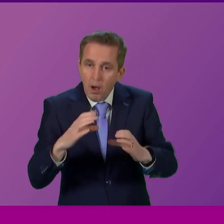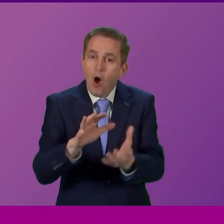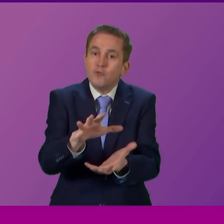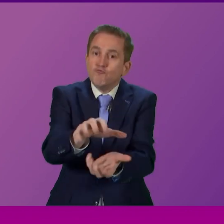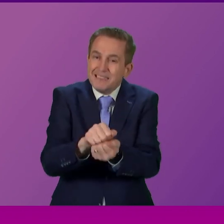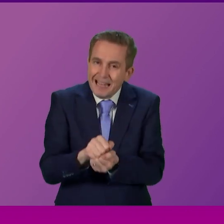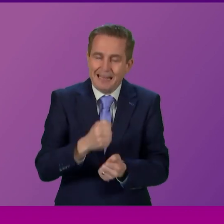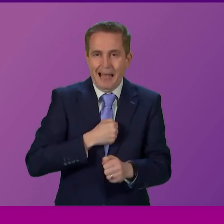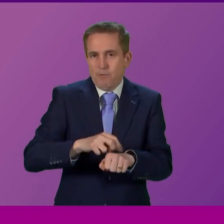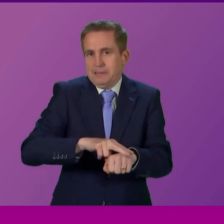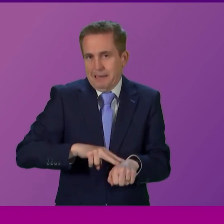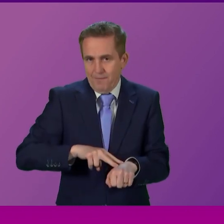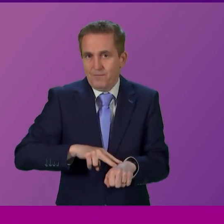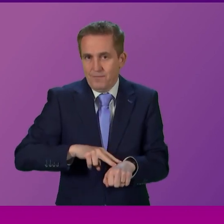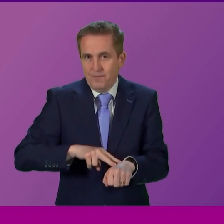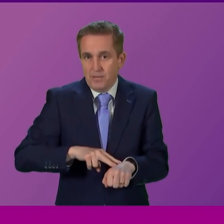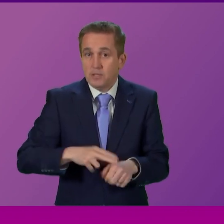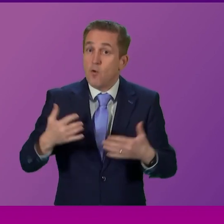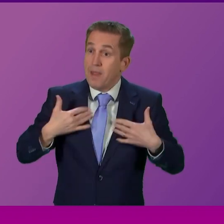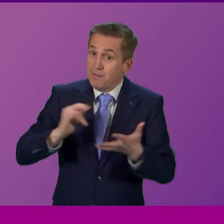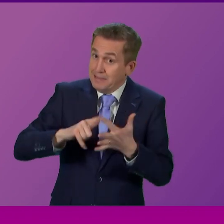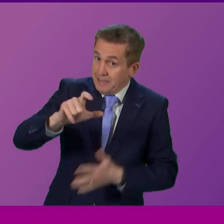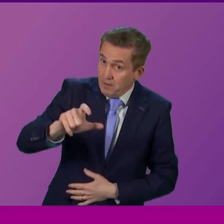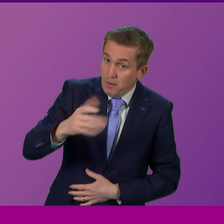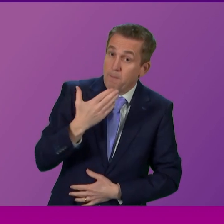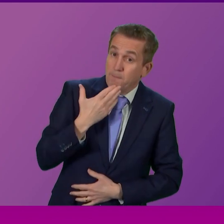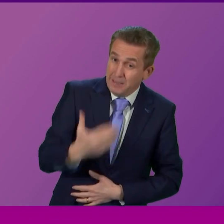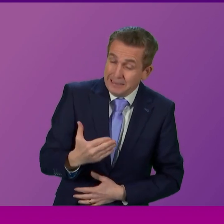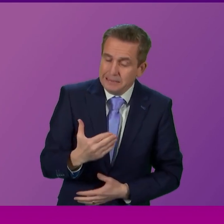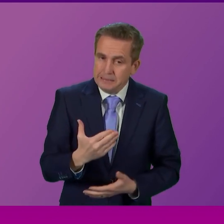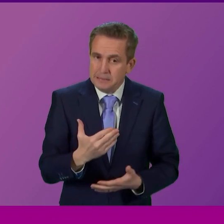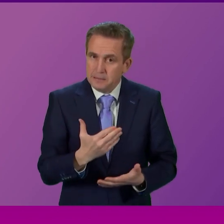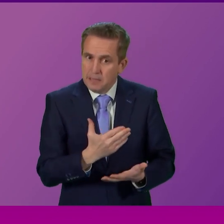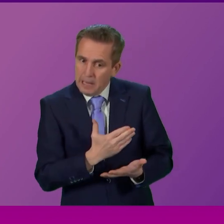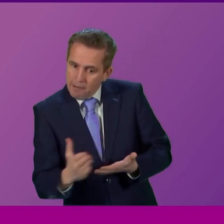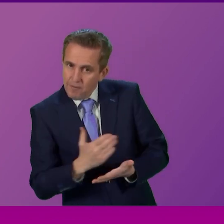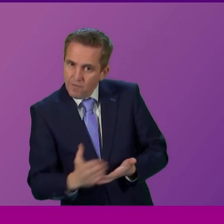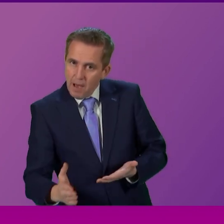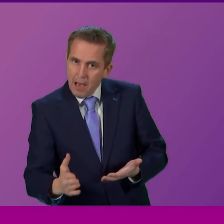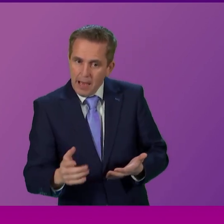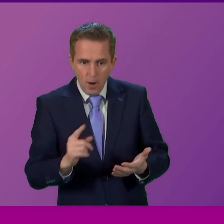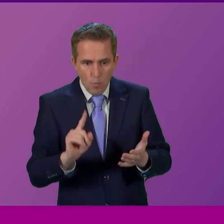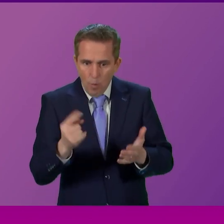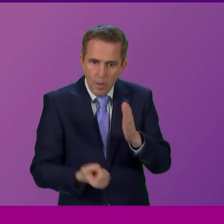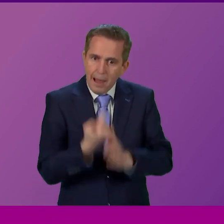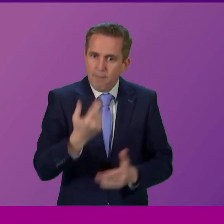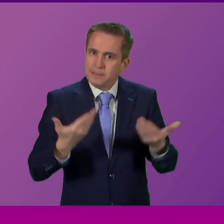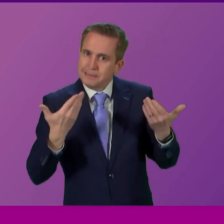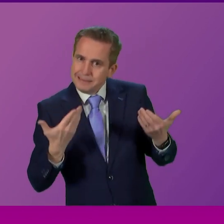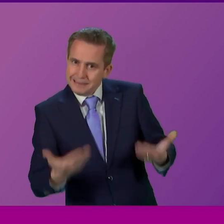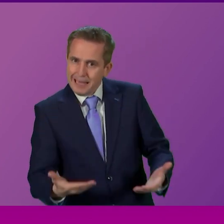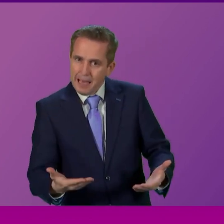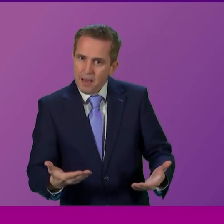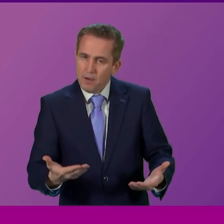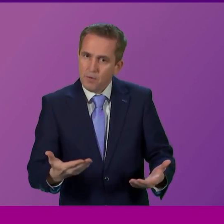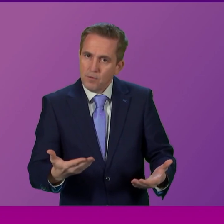have that is what he said so would the cabinet secretary please underline the one thing that is going to happen now that will reinforce